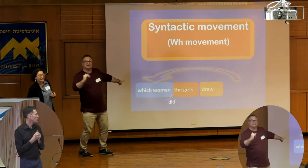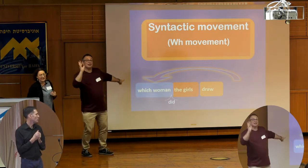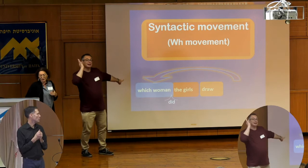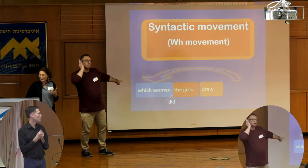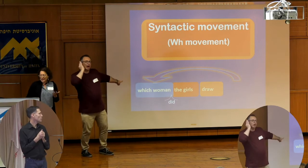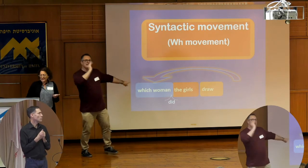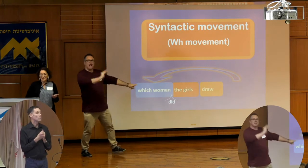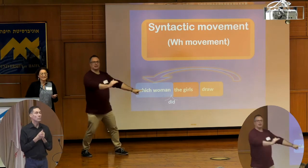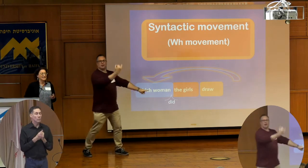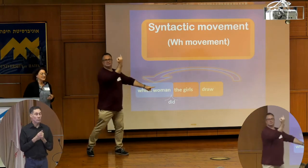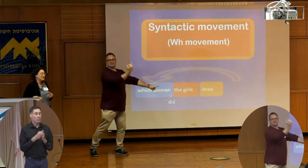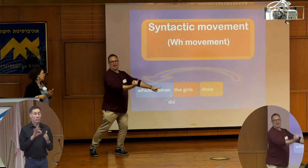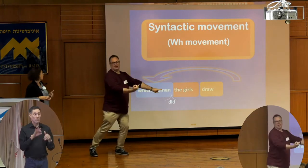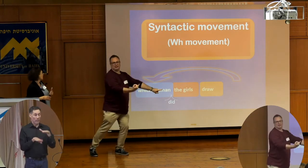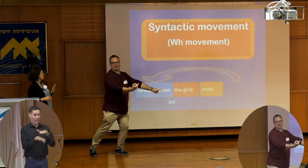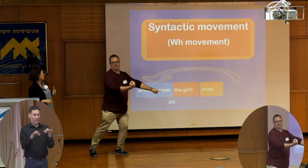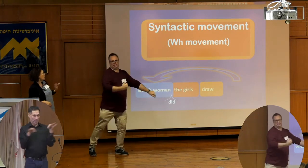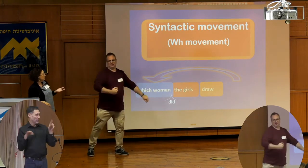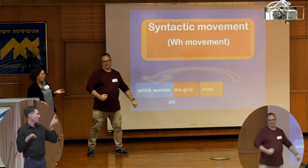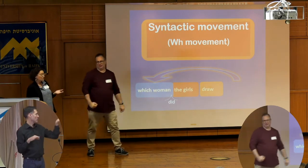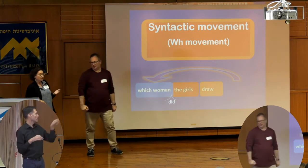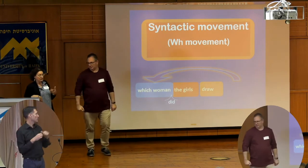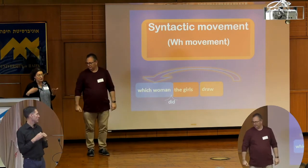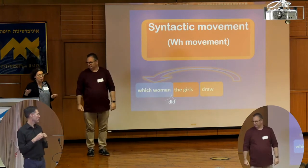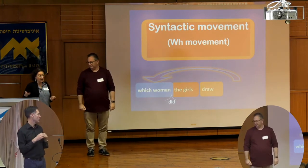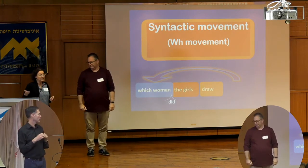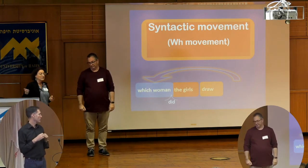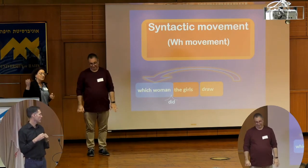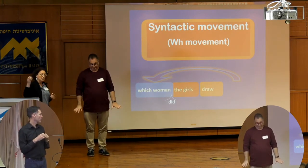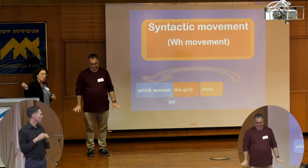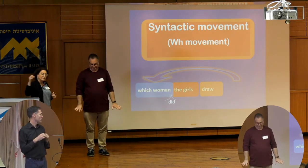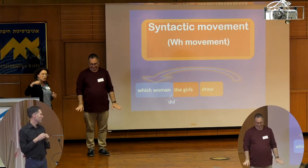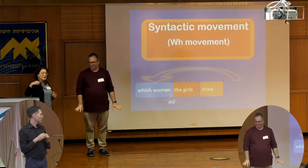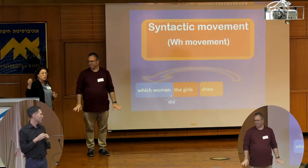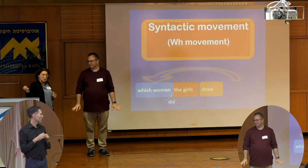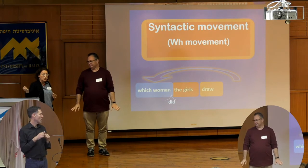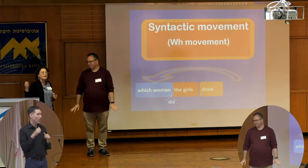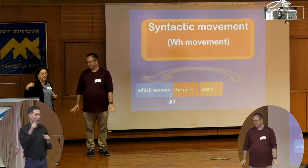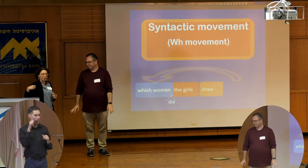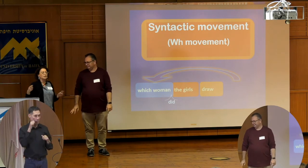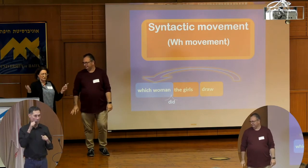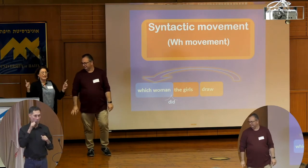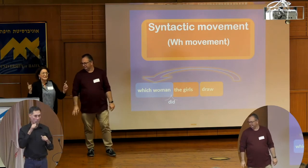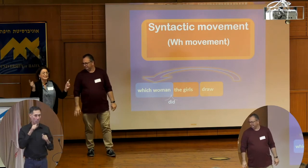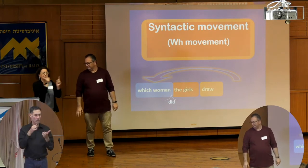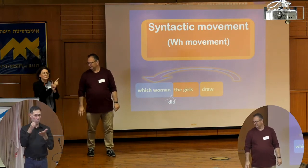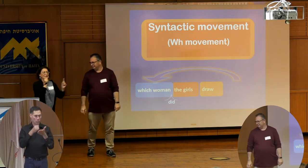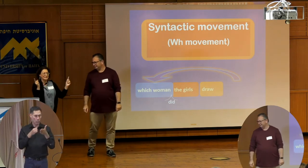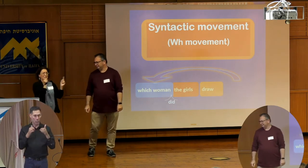So if the basic sentence is the girl drew this woman, the movement will be which woman, the girl. Exactly as Ruti does,